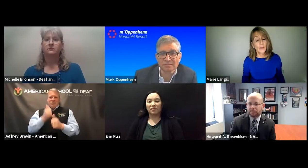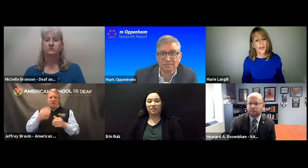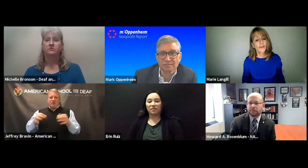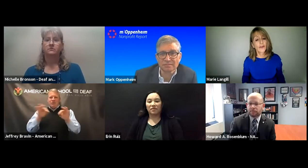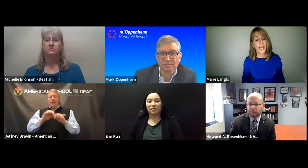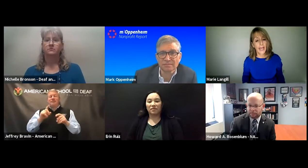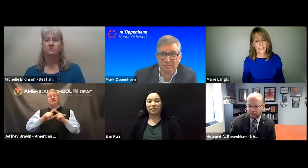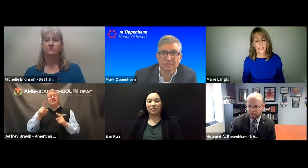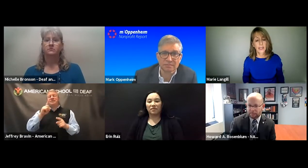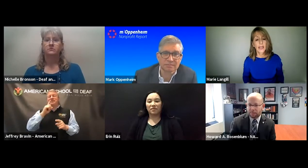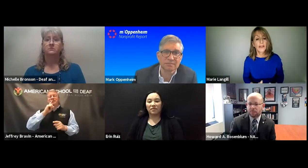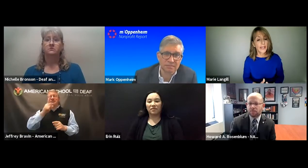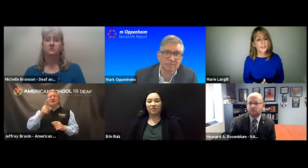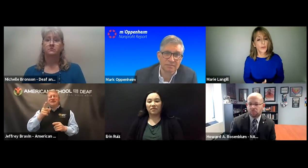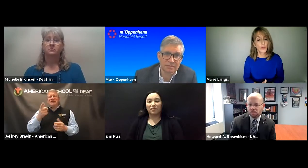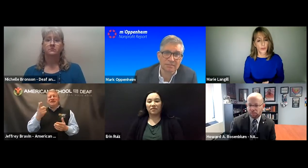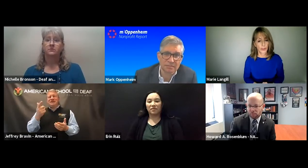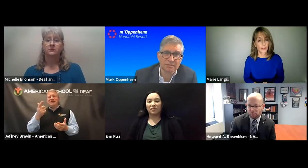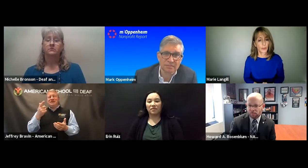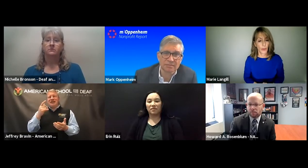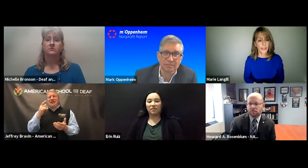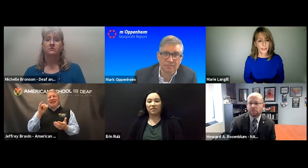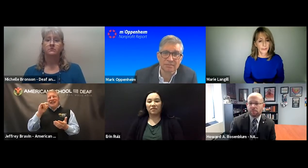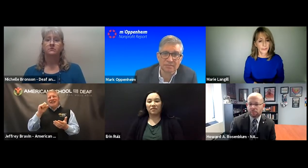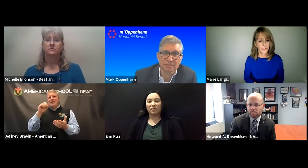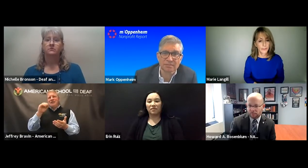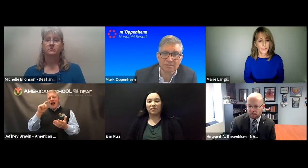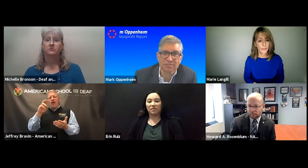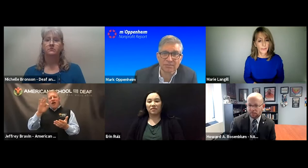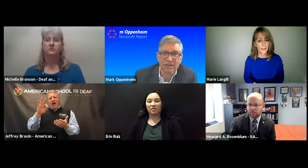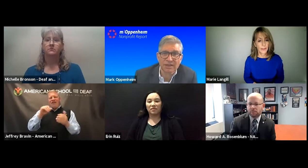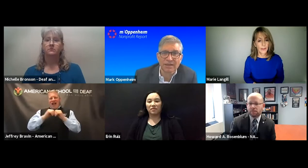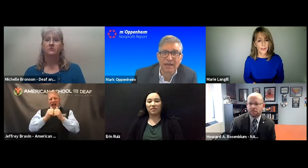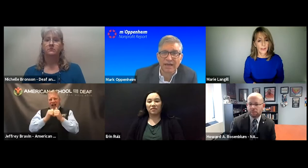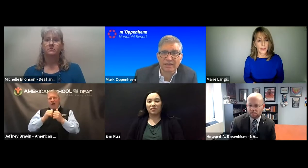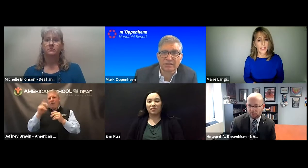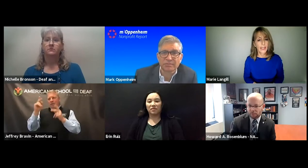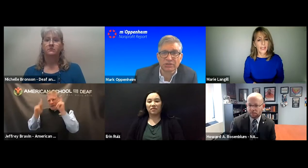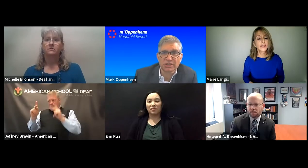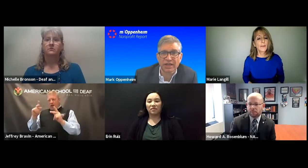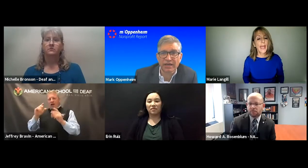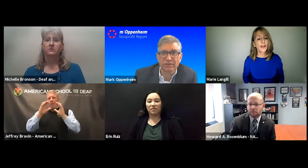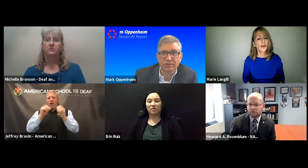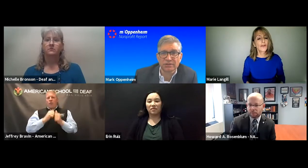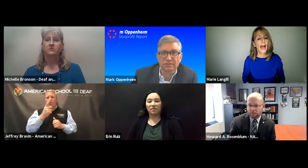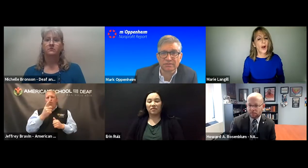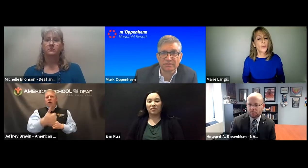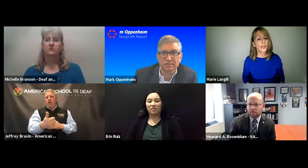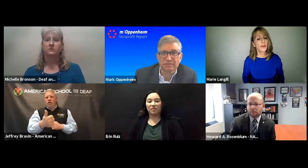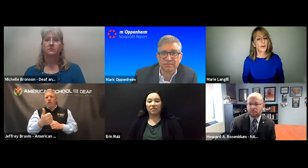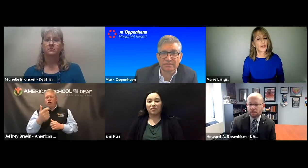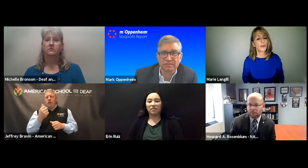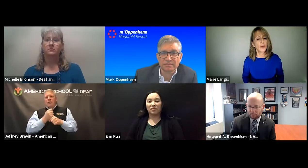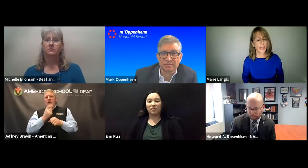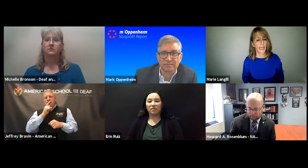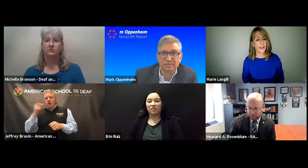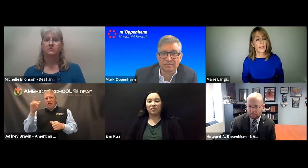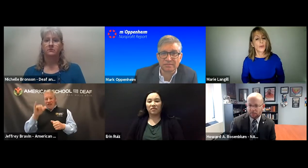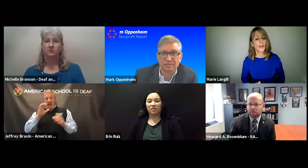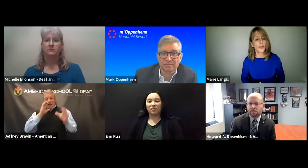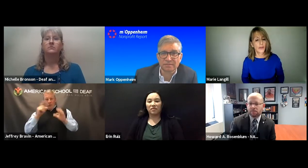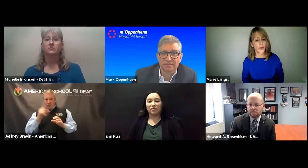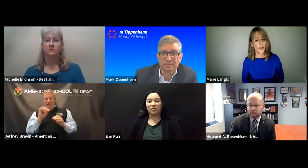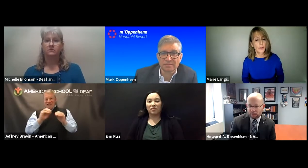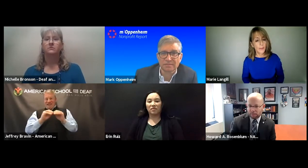Well, let them have full access. That's the most critical point here. And I suppose the matter of how people communicate